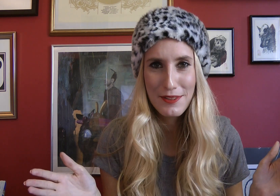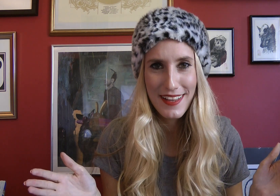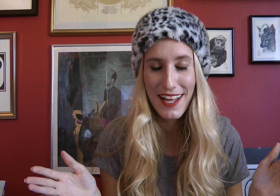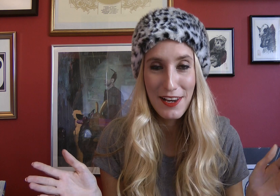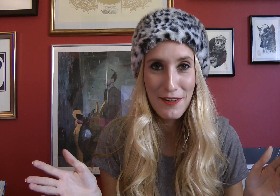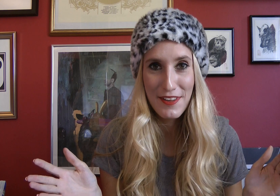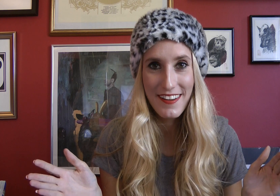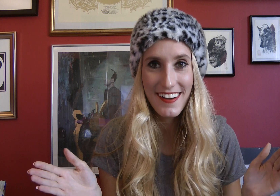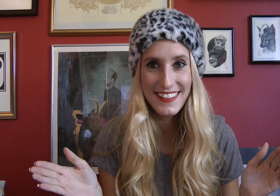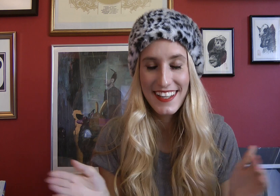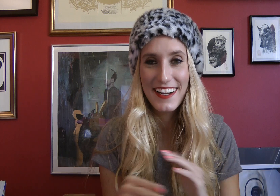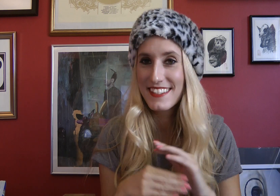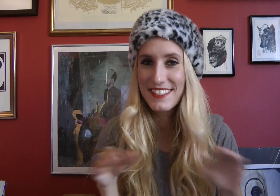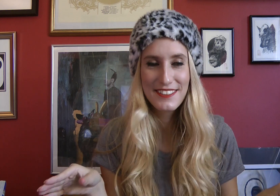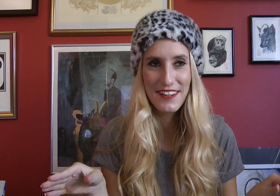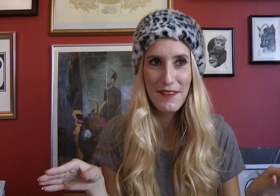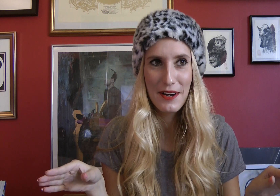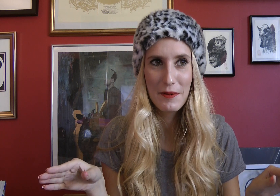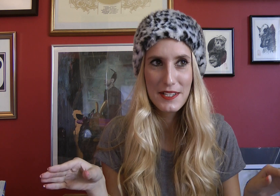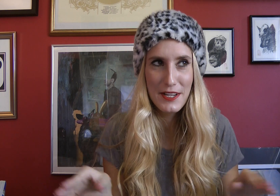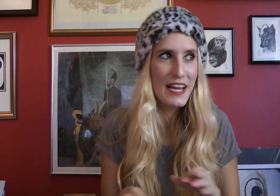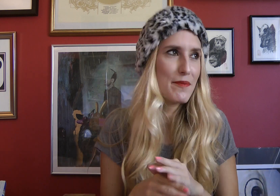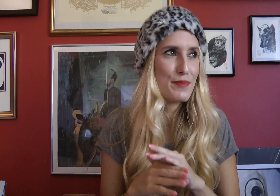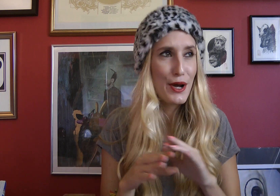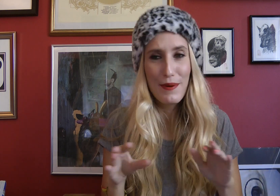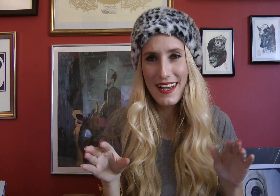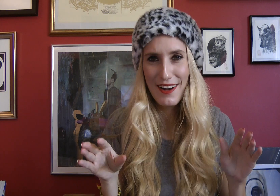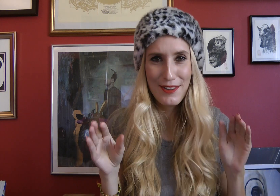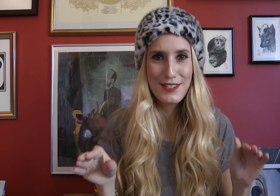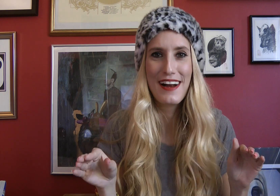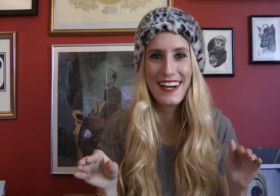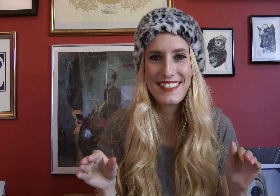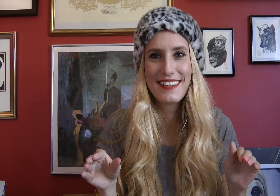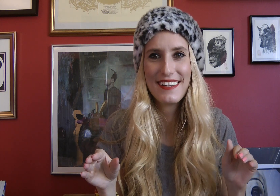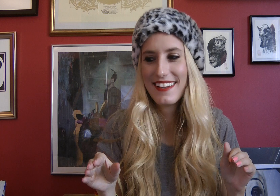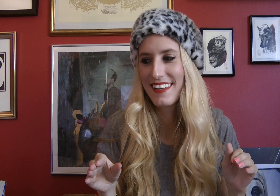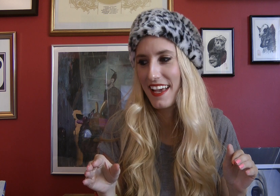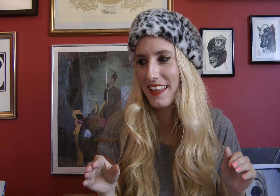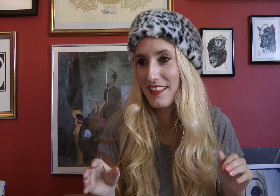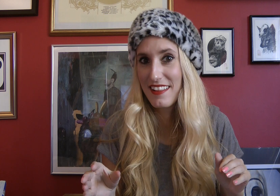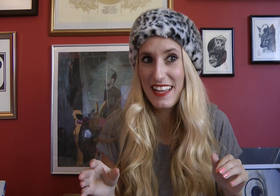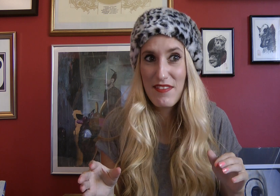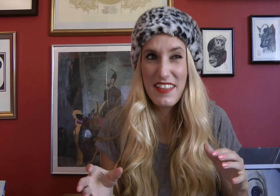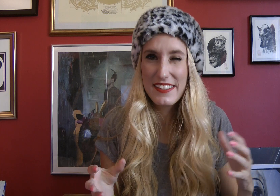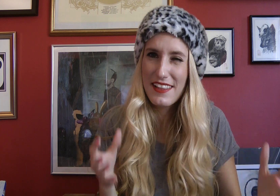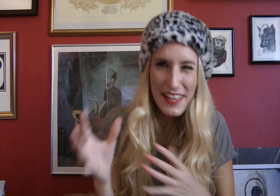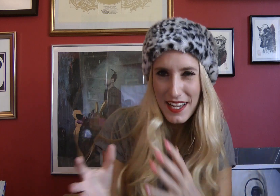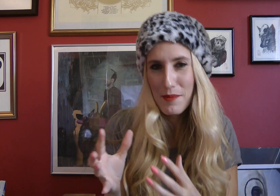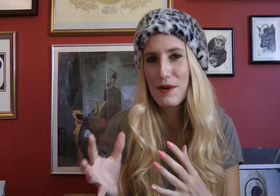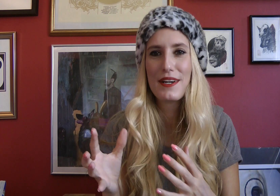older than a lot of you guys and I still don't know what I want to do and I'm nowhere on track to getting even the things that I think I might want